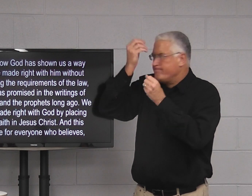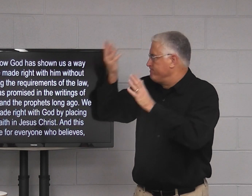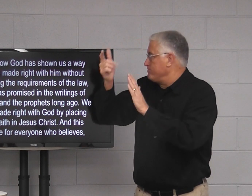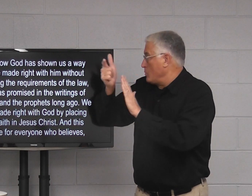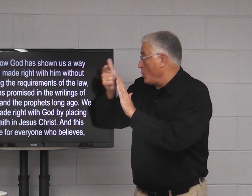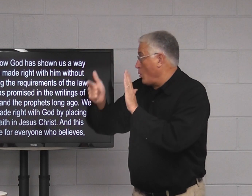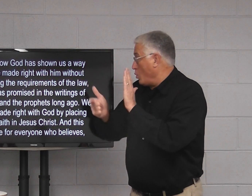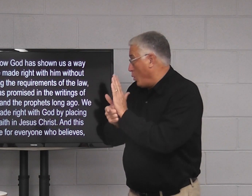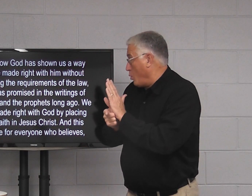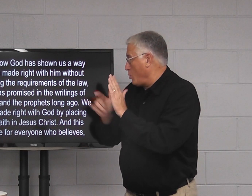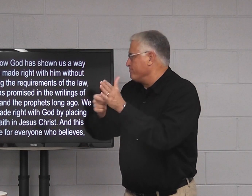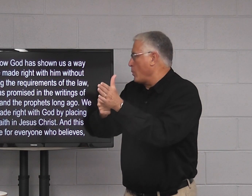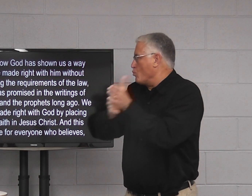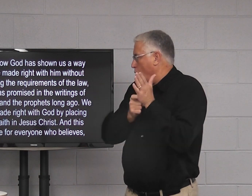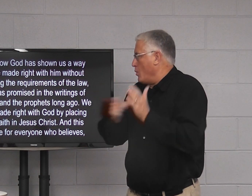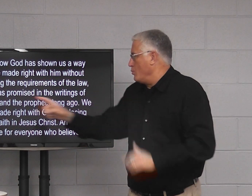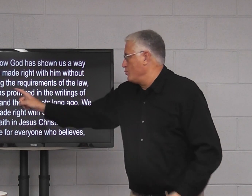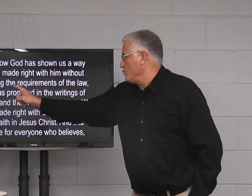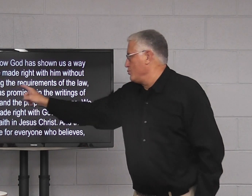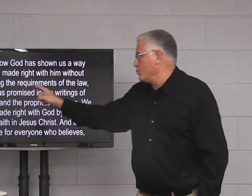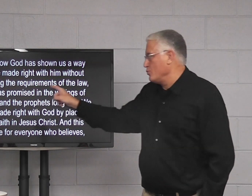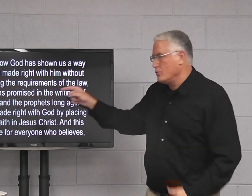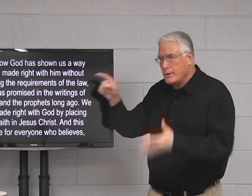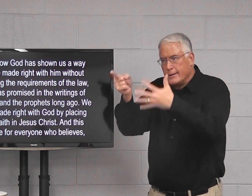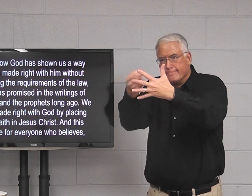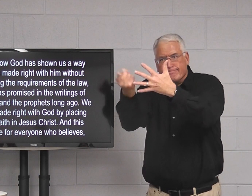and obeying the law as the requirements.